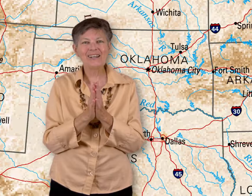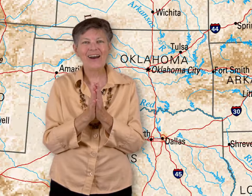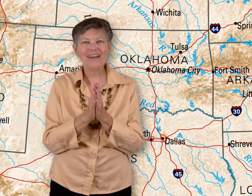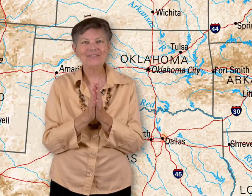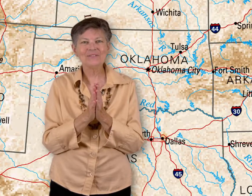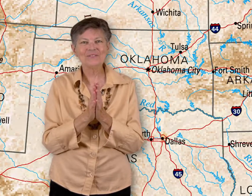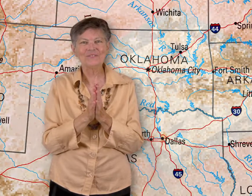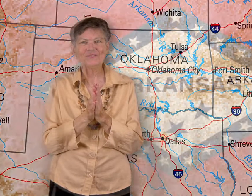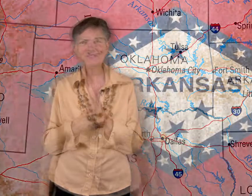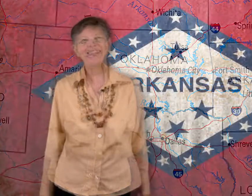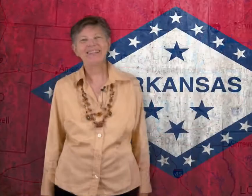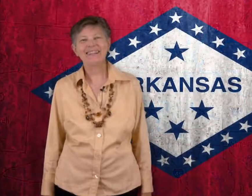sign.